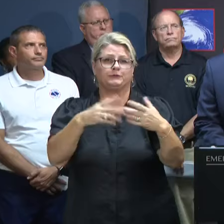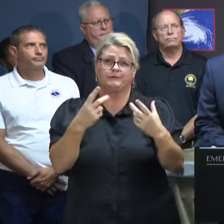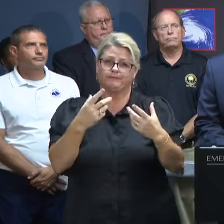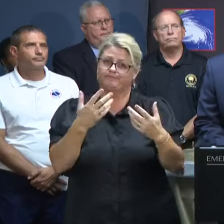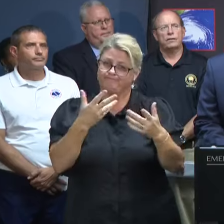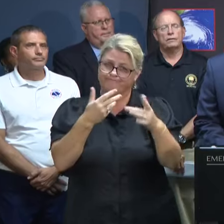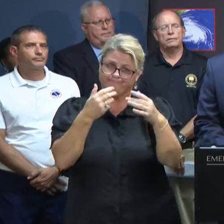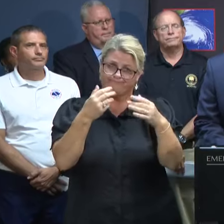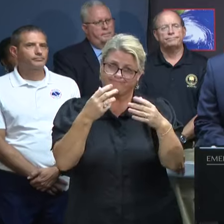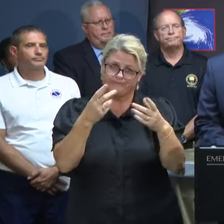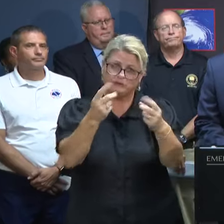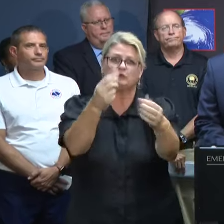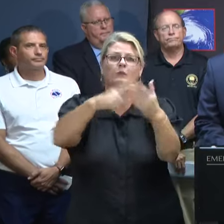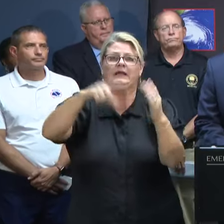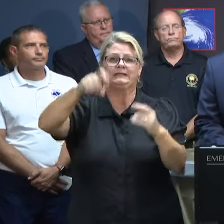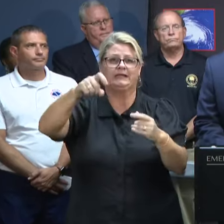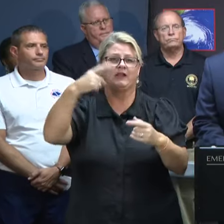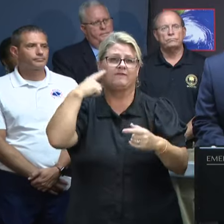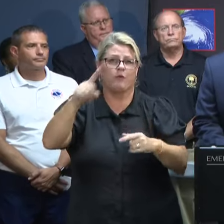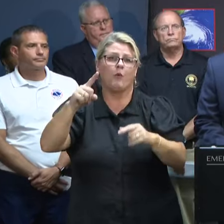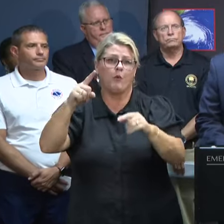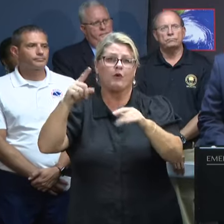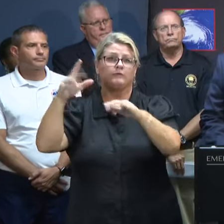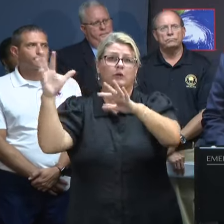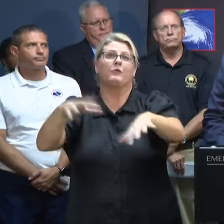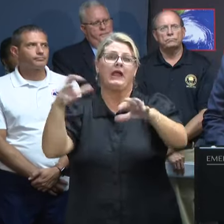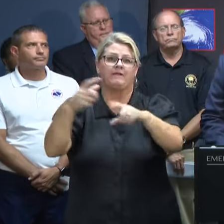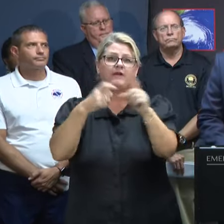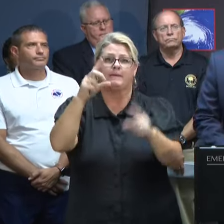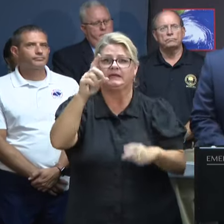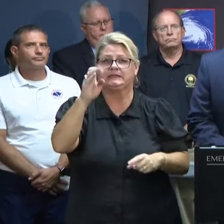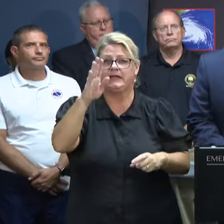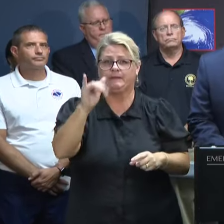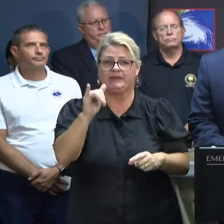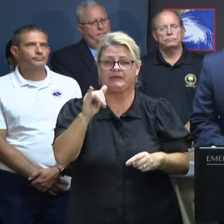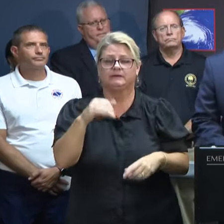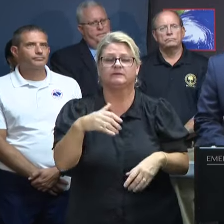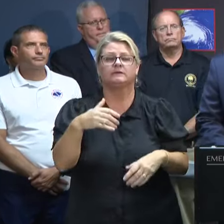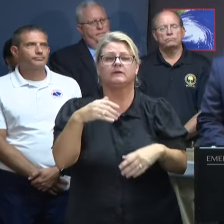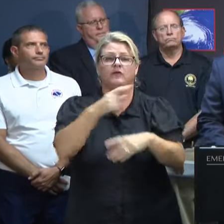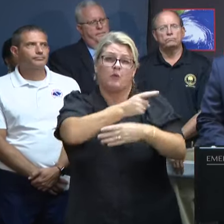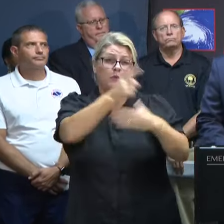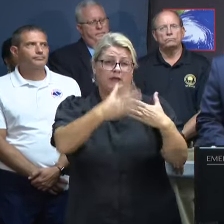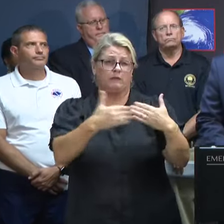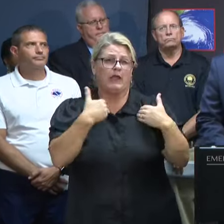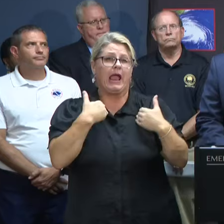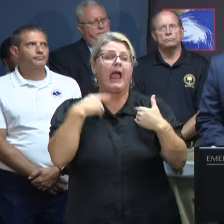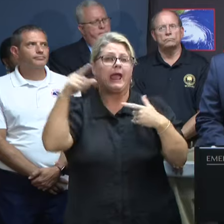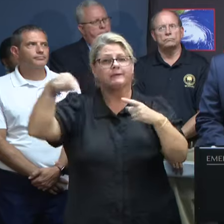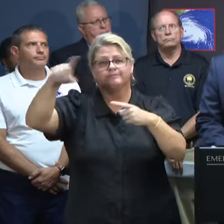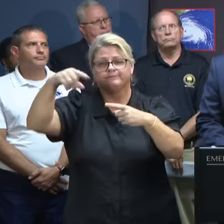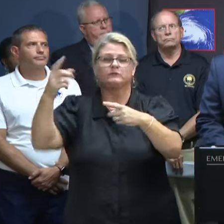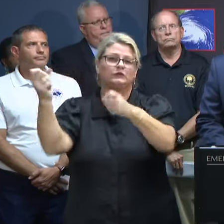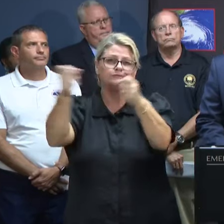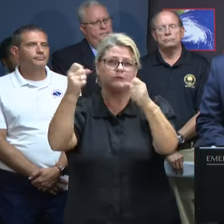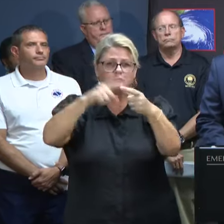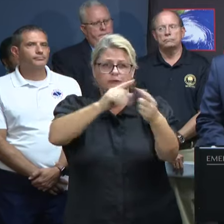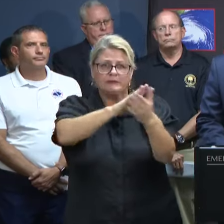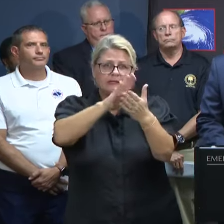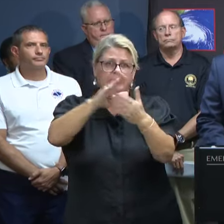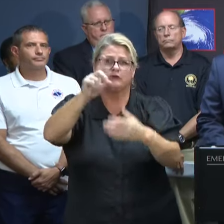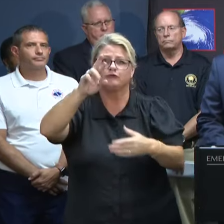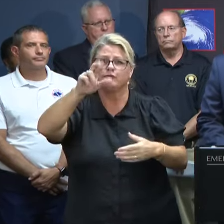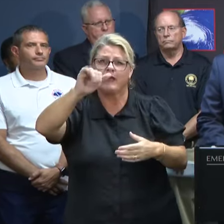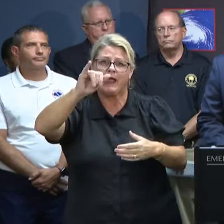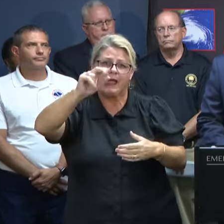anticipating from Tropical Storm Debbie. Over the weekend, we had crews working out to clear drainage ditches,